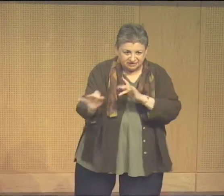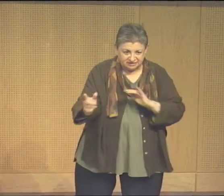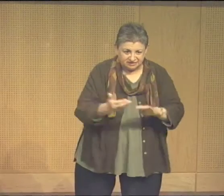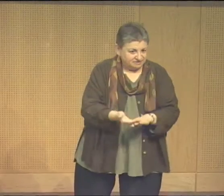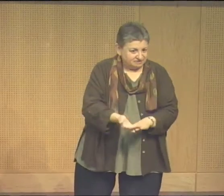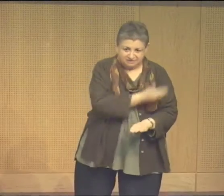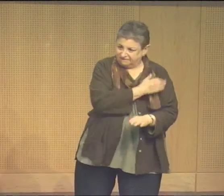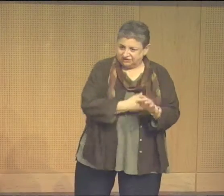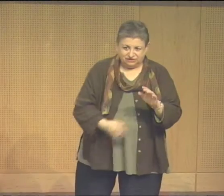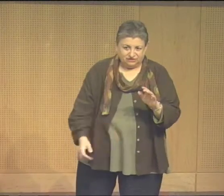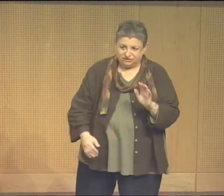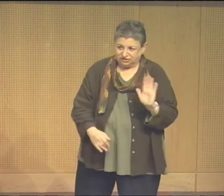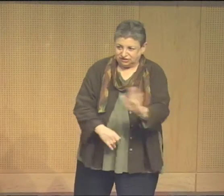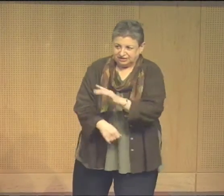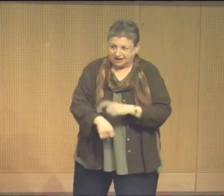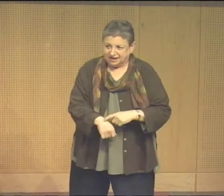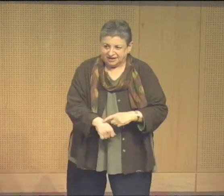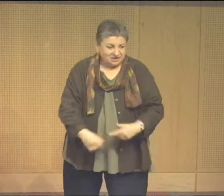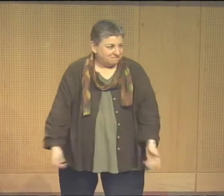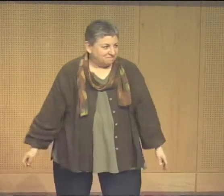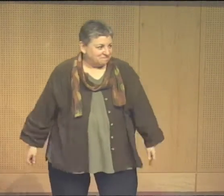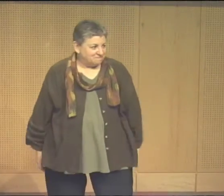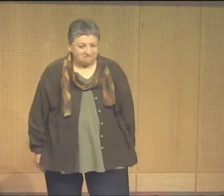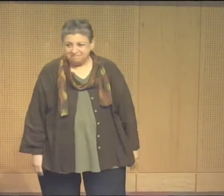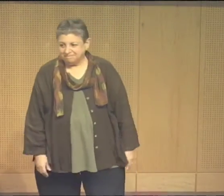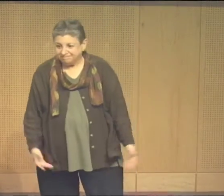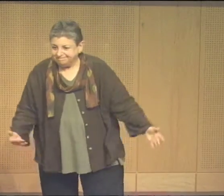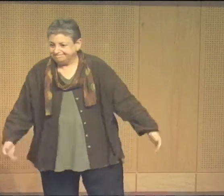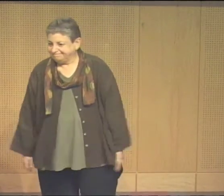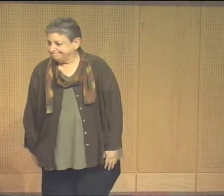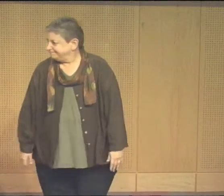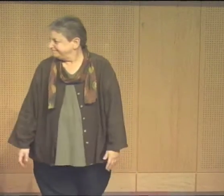like the counterpart to Facebook this is way before your time